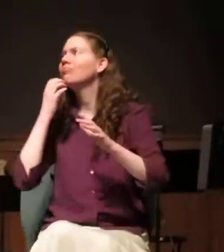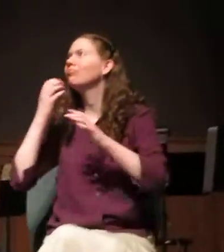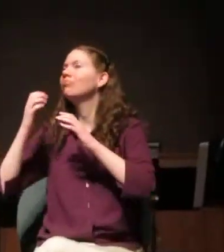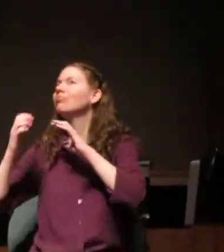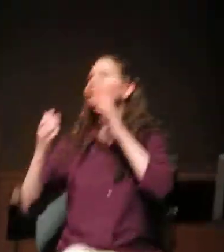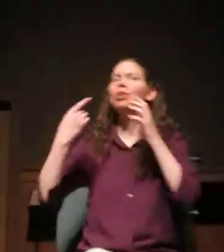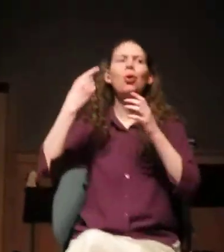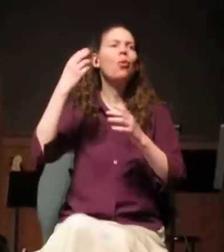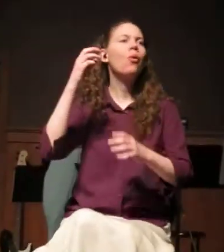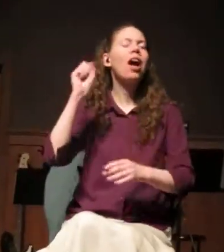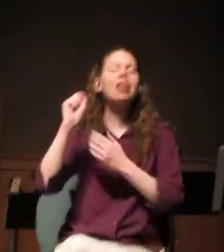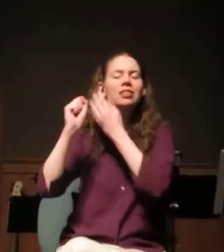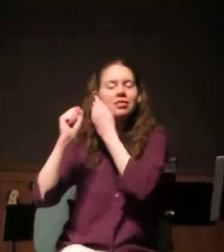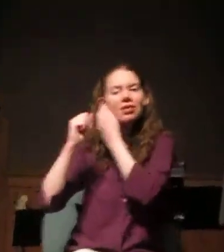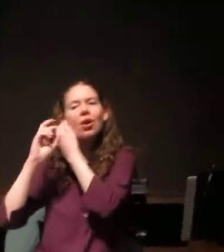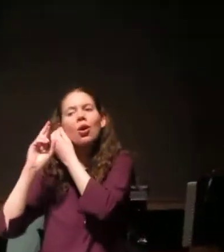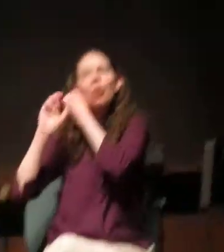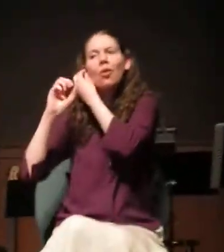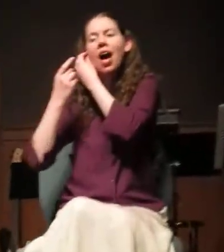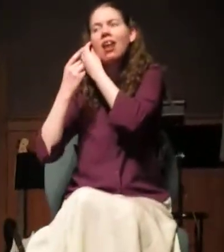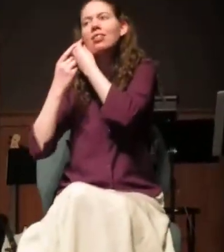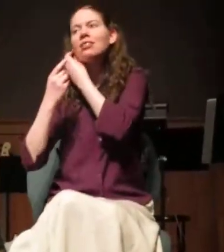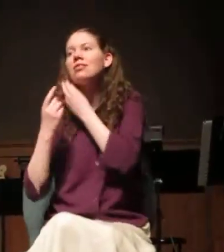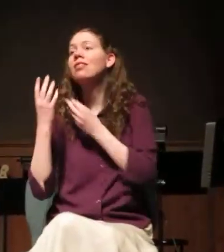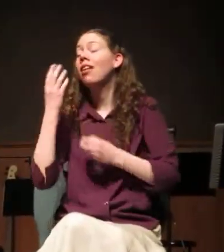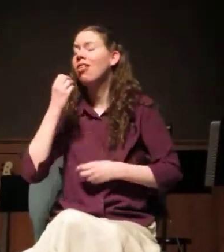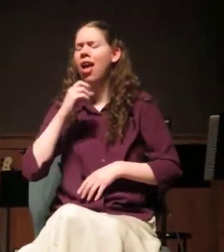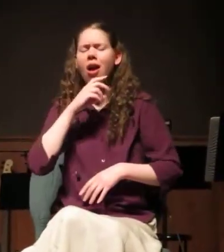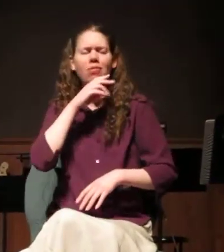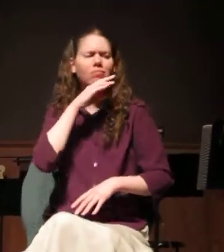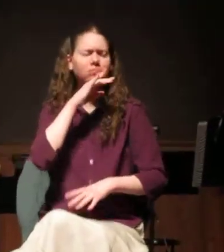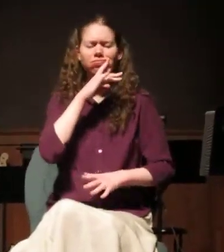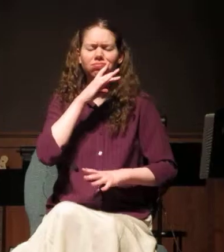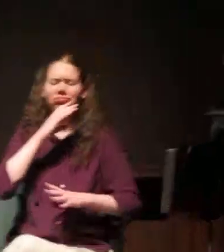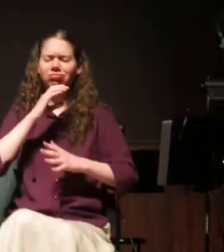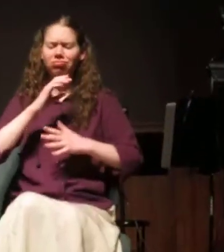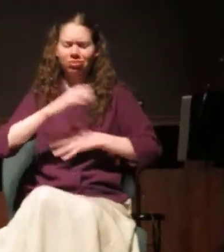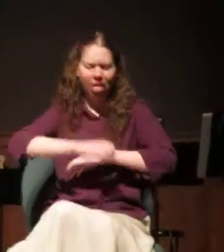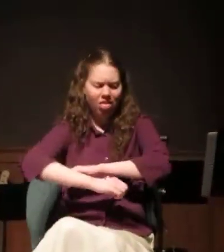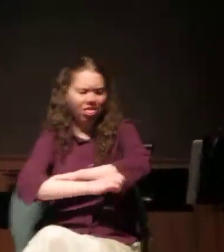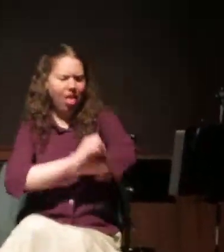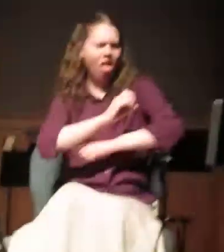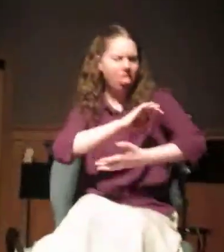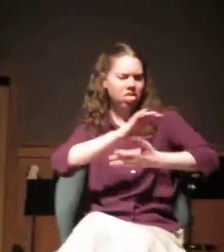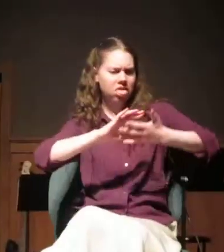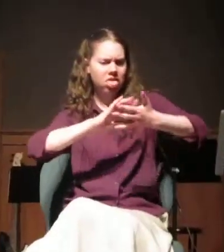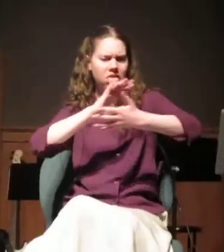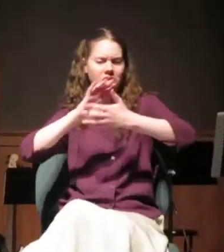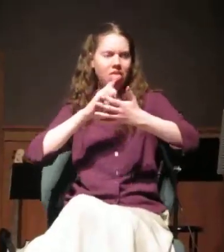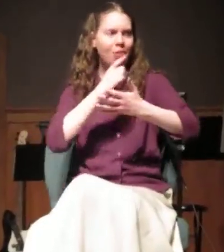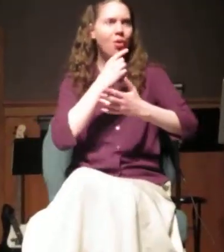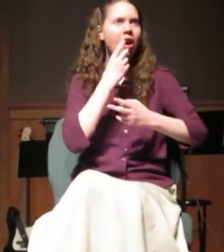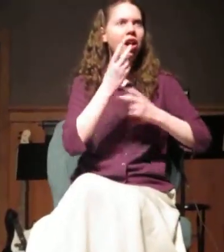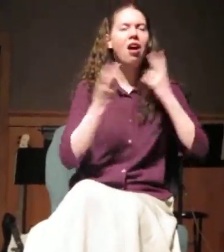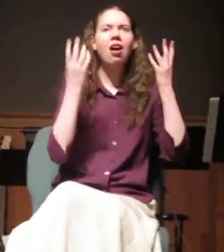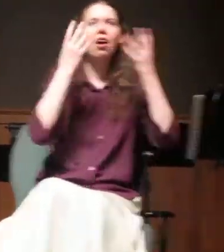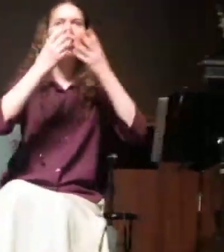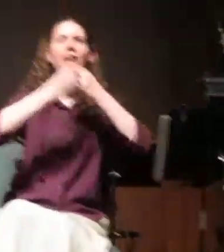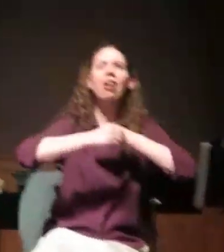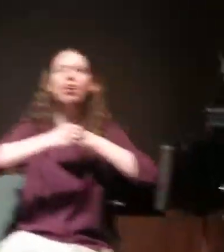Rags! Ah, the air was foul, and the first light filthy to be crossed by such sweet music. Rags! New